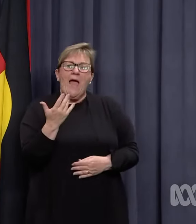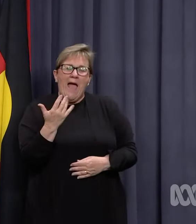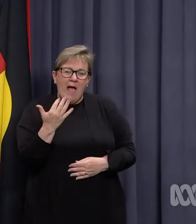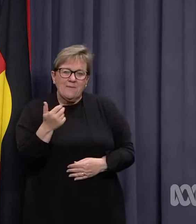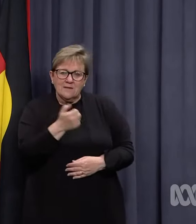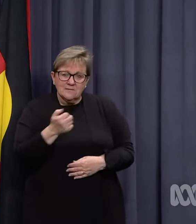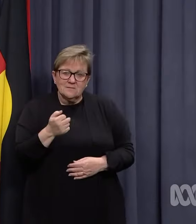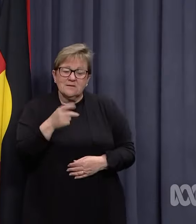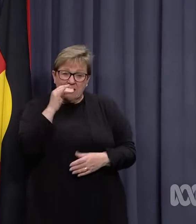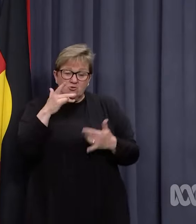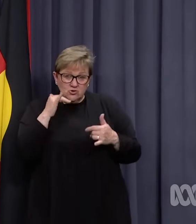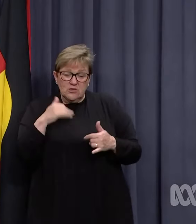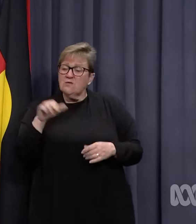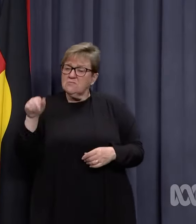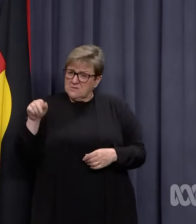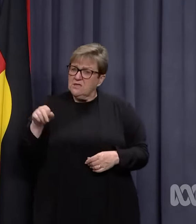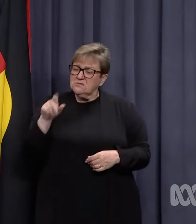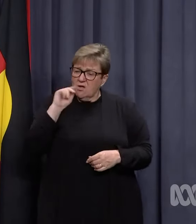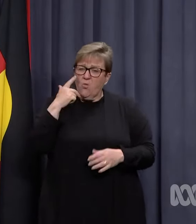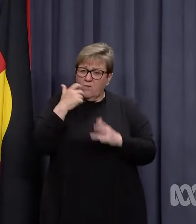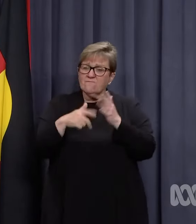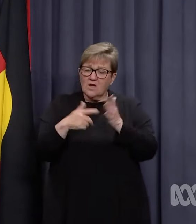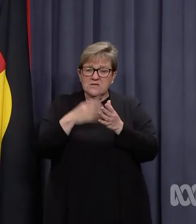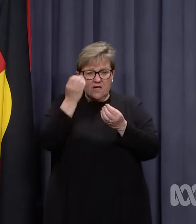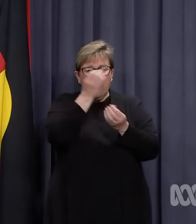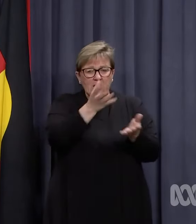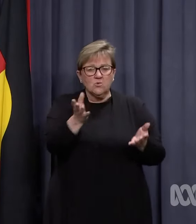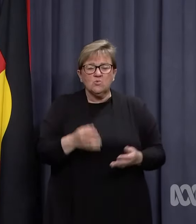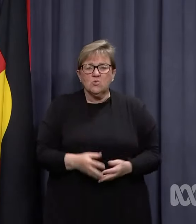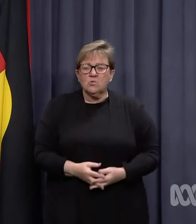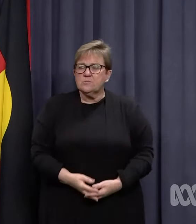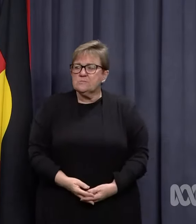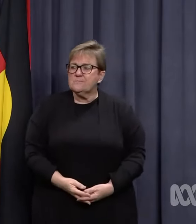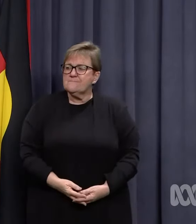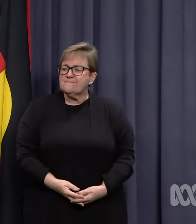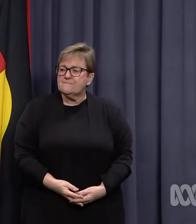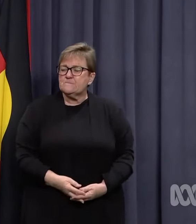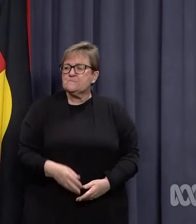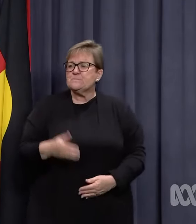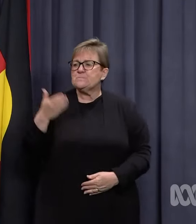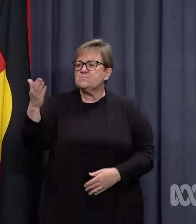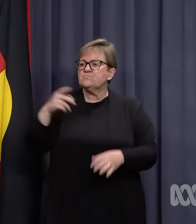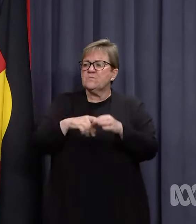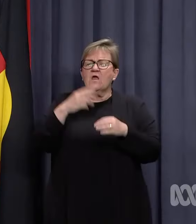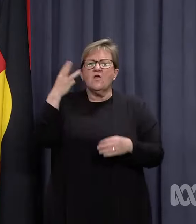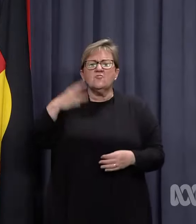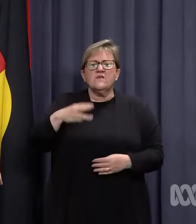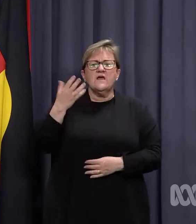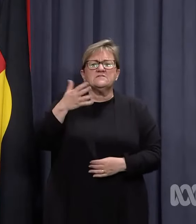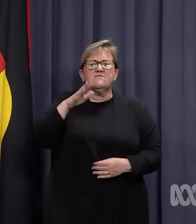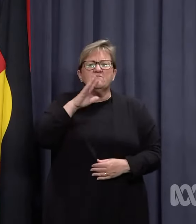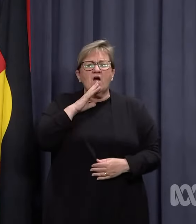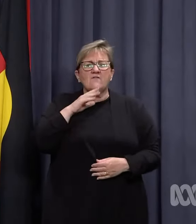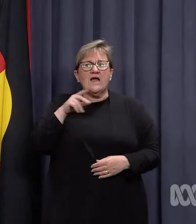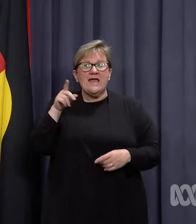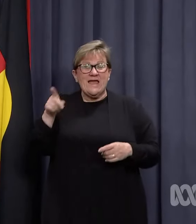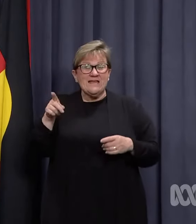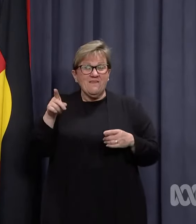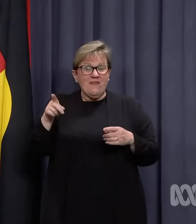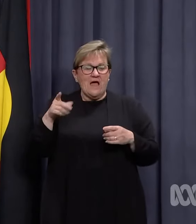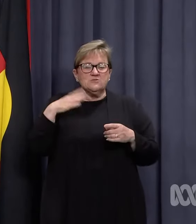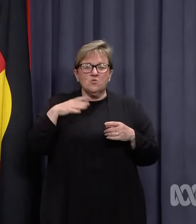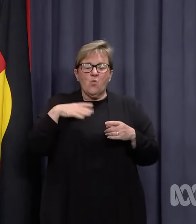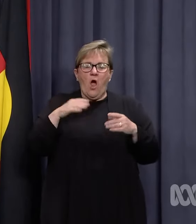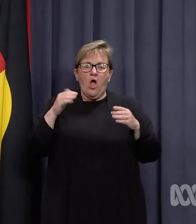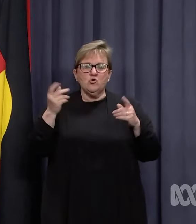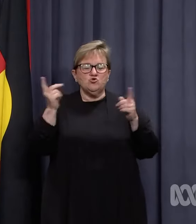text messages? We can do, yep. We can find out and give you that information. Was 3,500 daily cases the predefined trigger to move